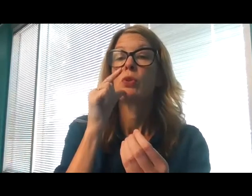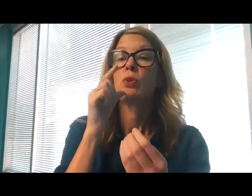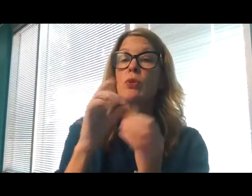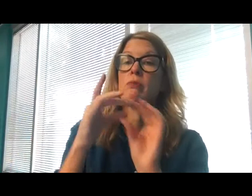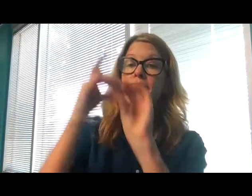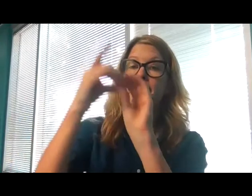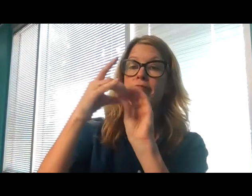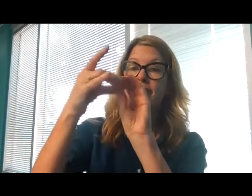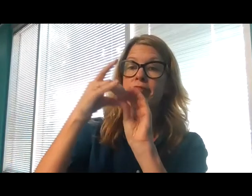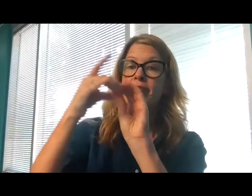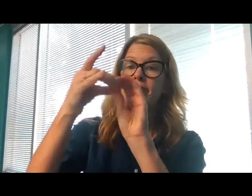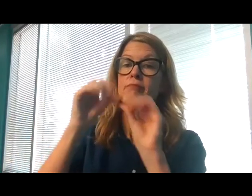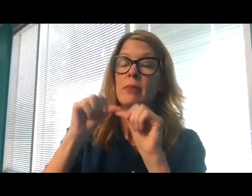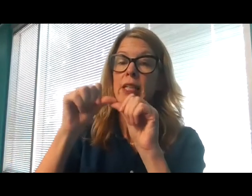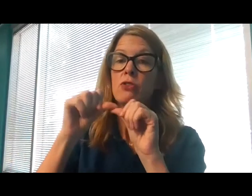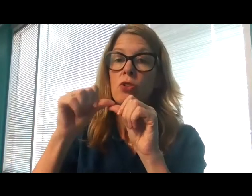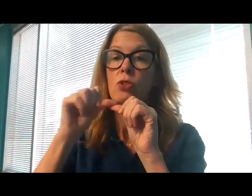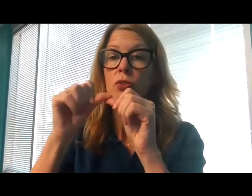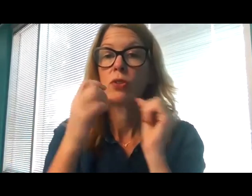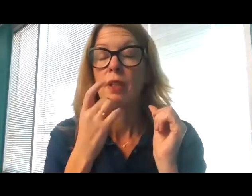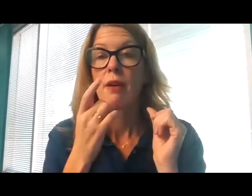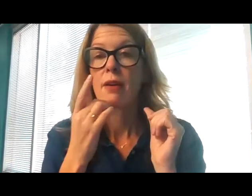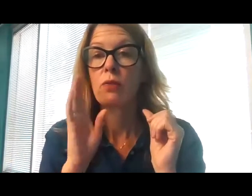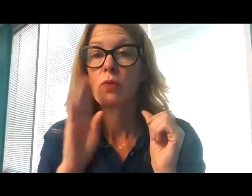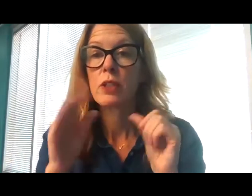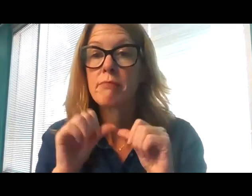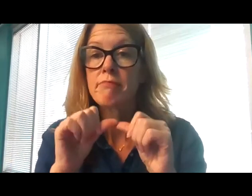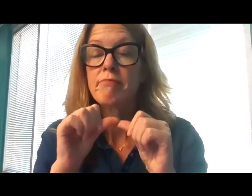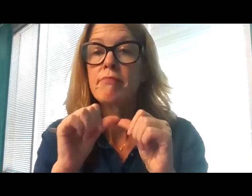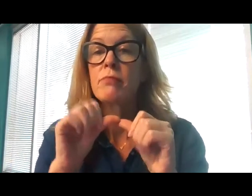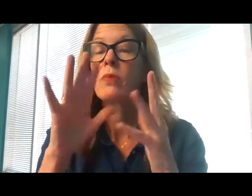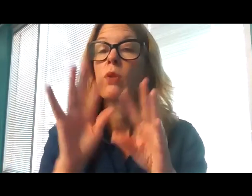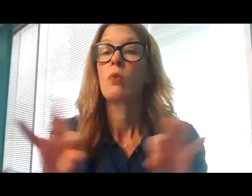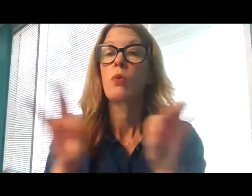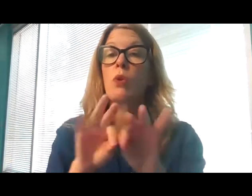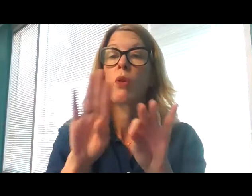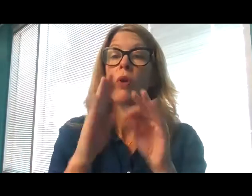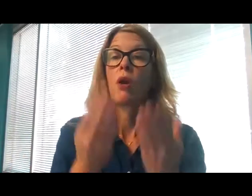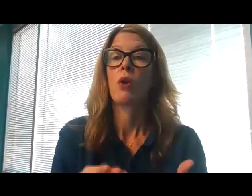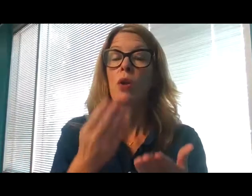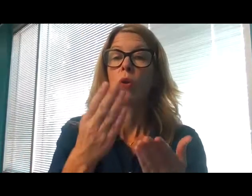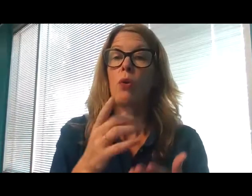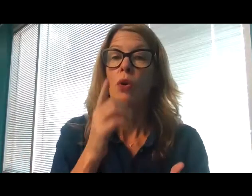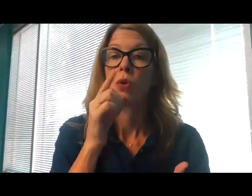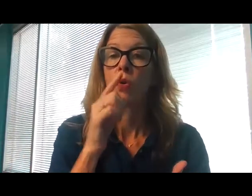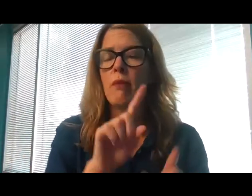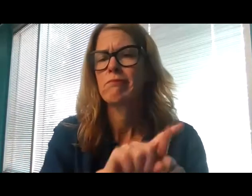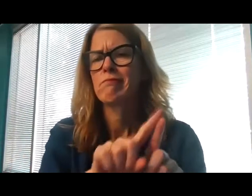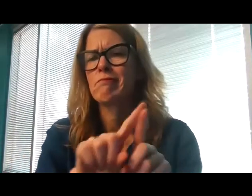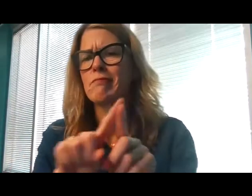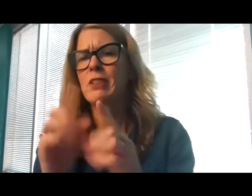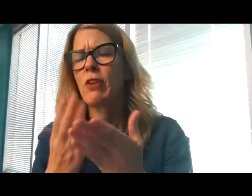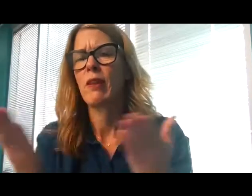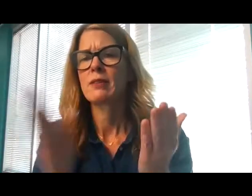eternal light. worthy are you of endless